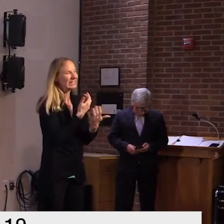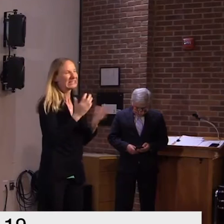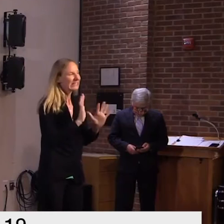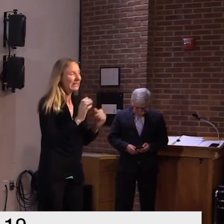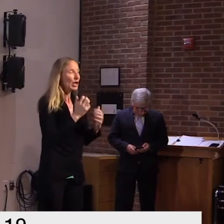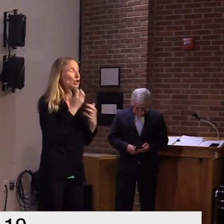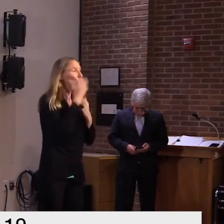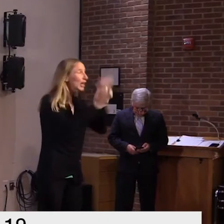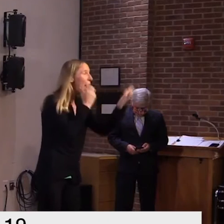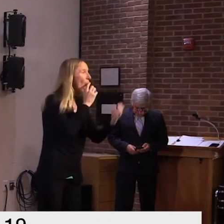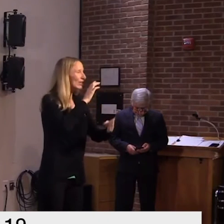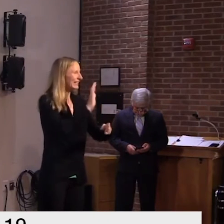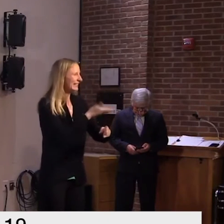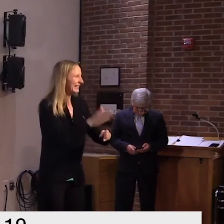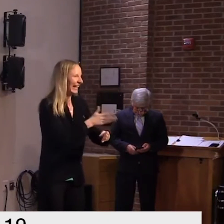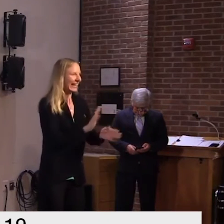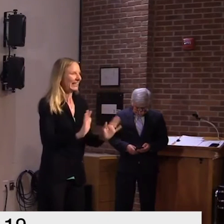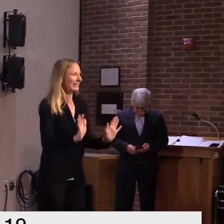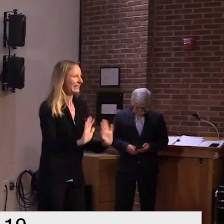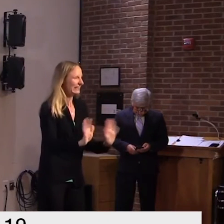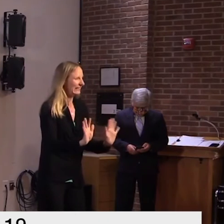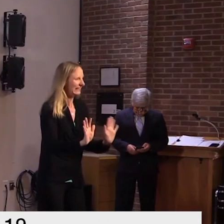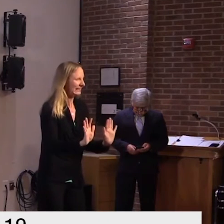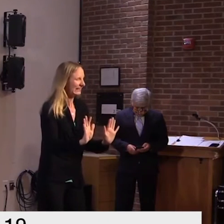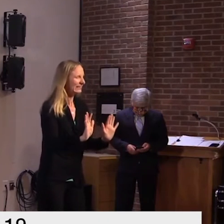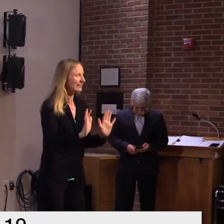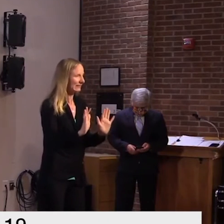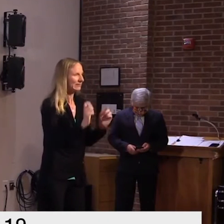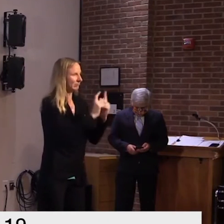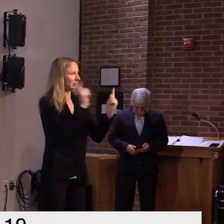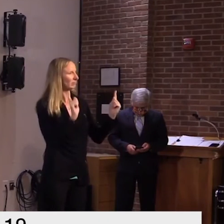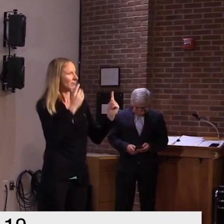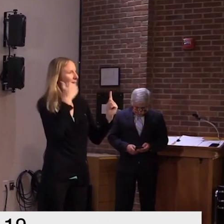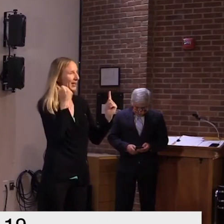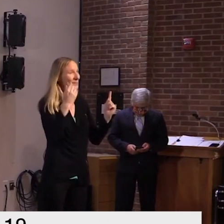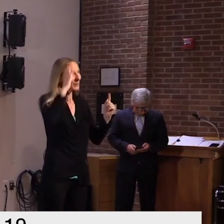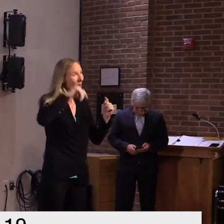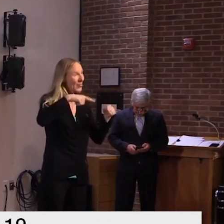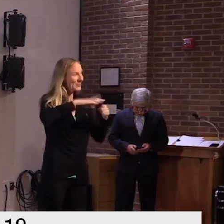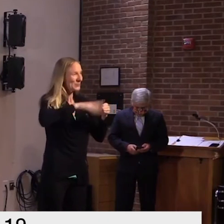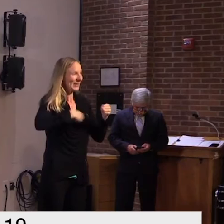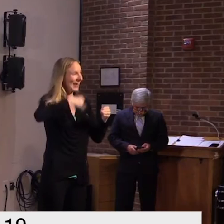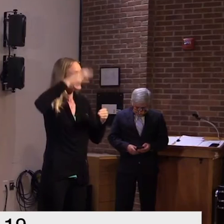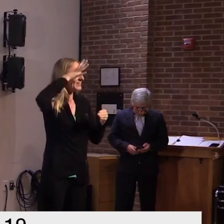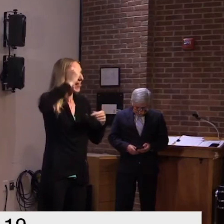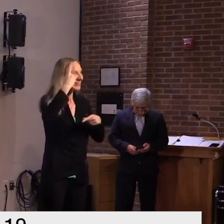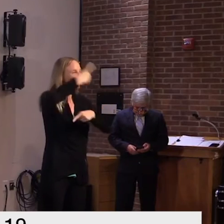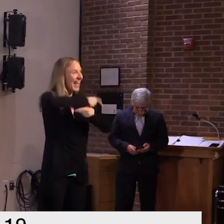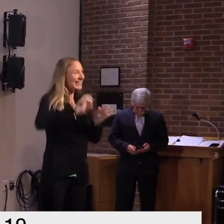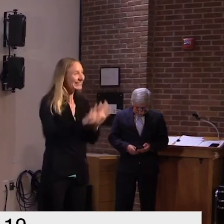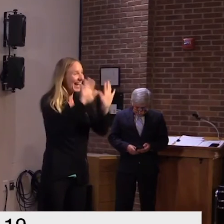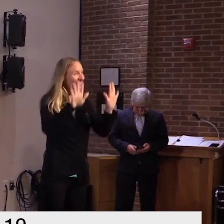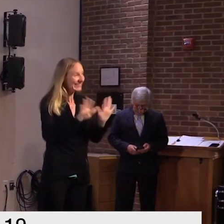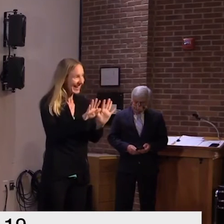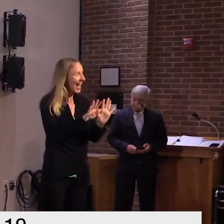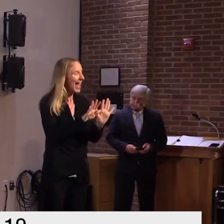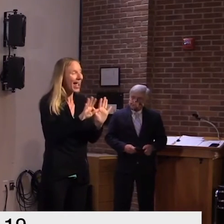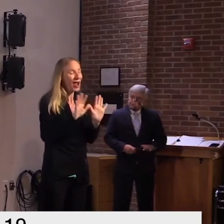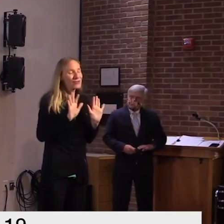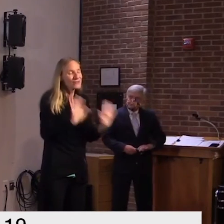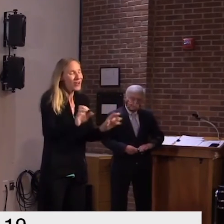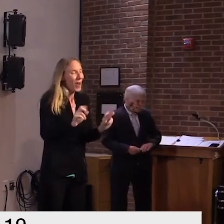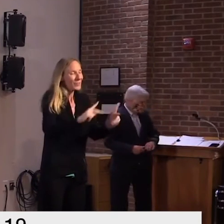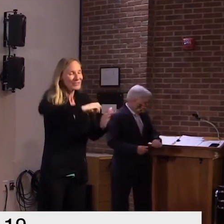singing things of that sort everybody knows this weekend is father's day so yes this will be a